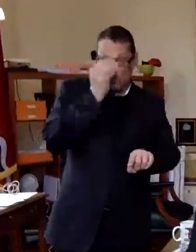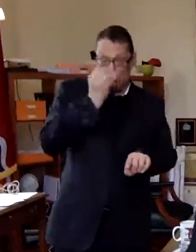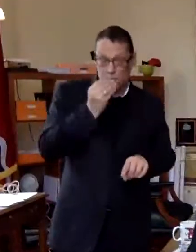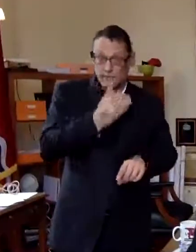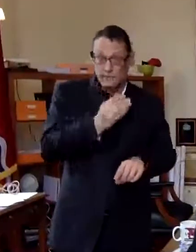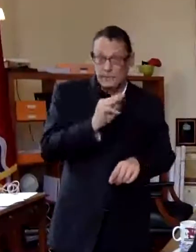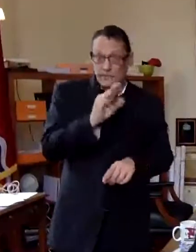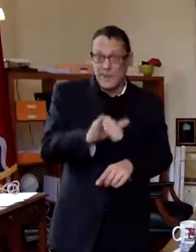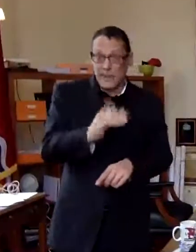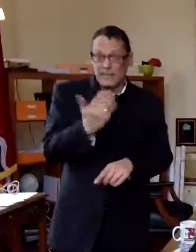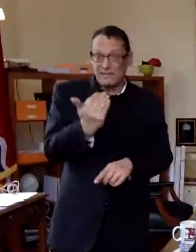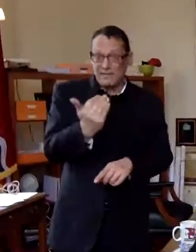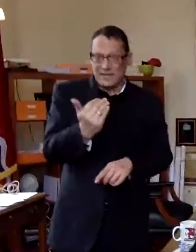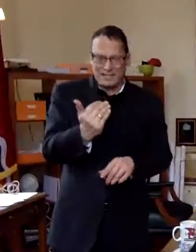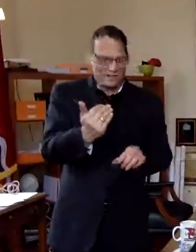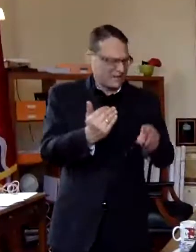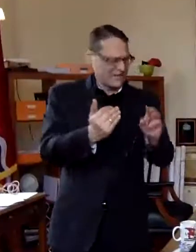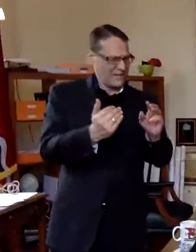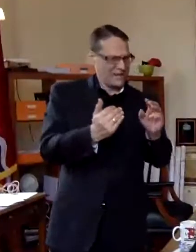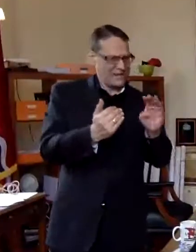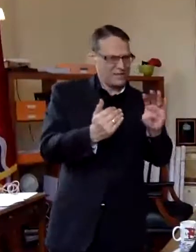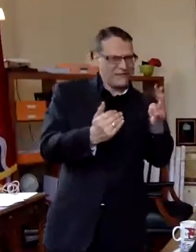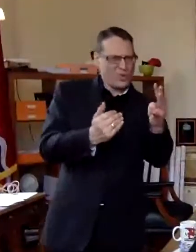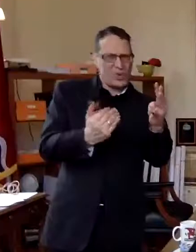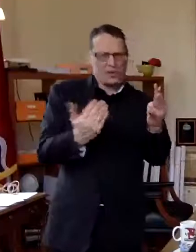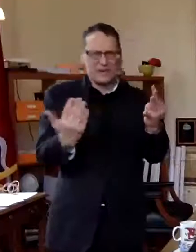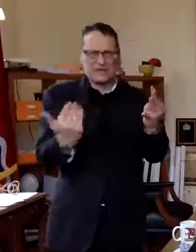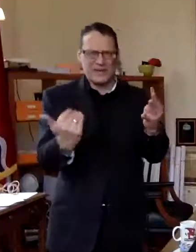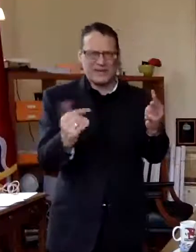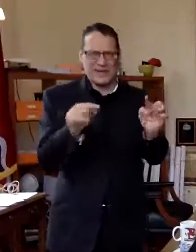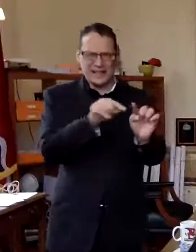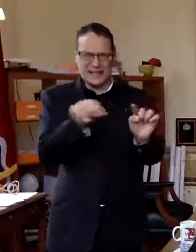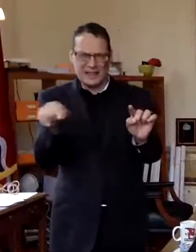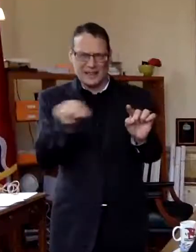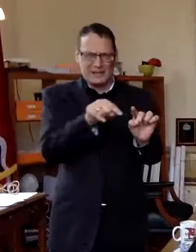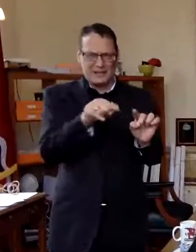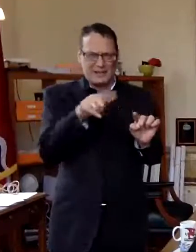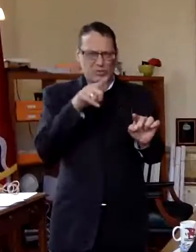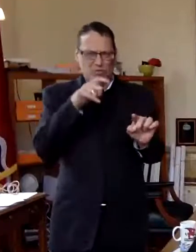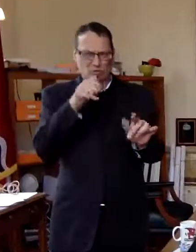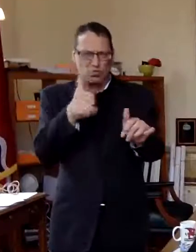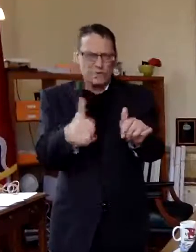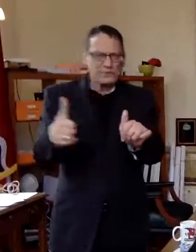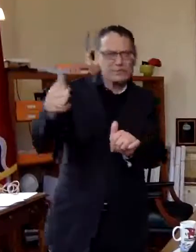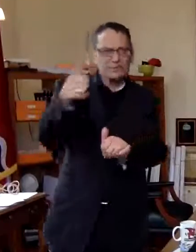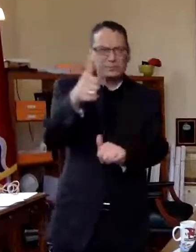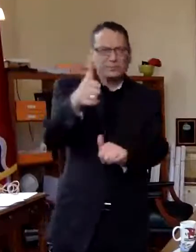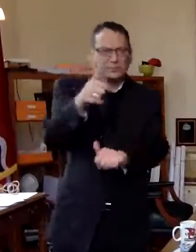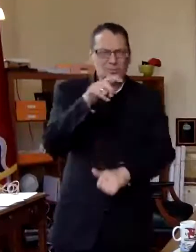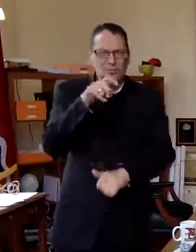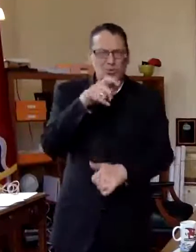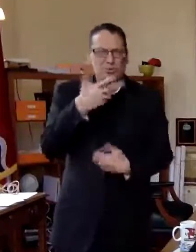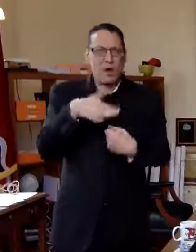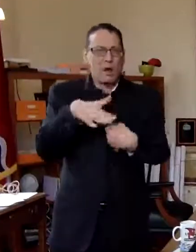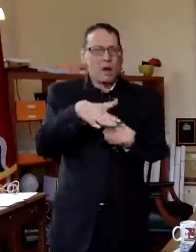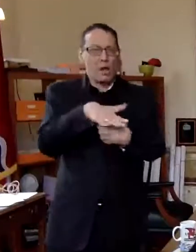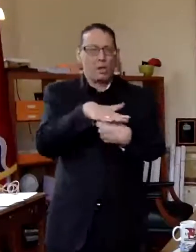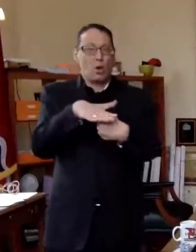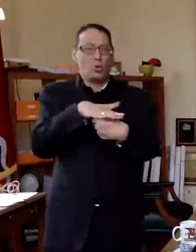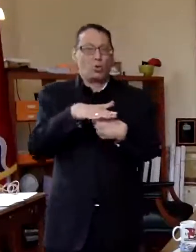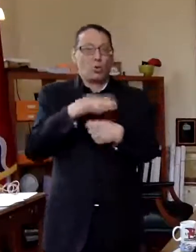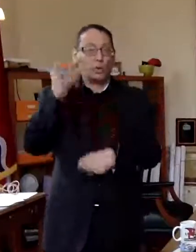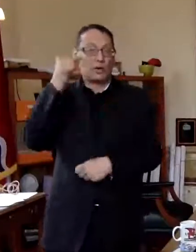what about that gap of of 11 days or so who takes precedent if the state's open before us local governments